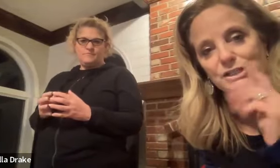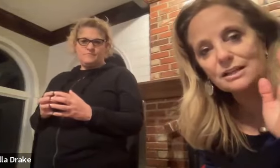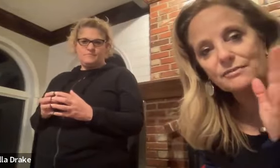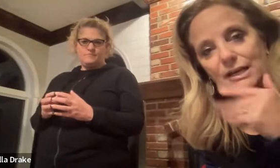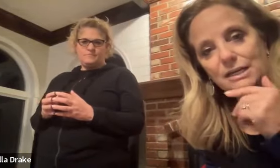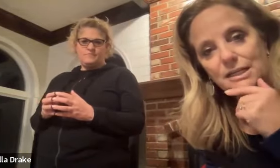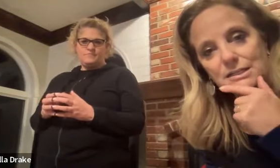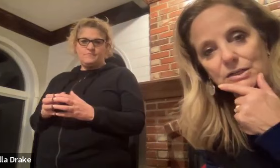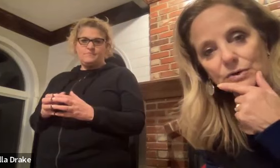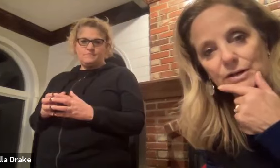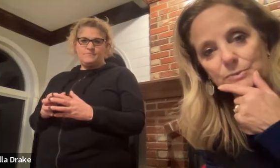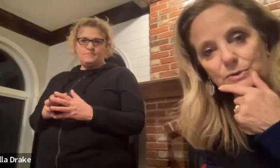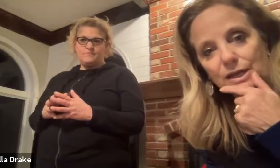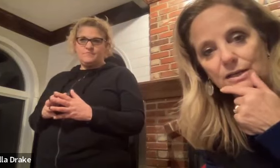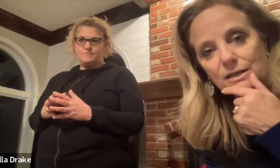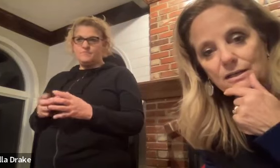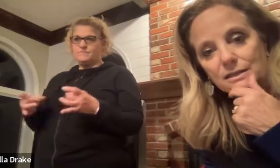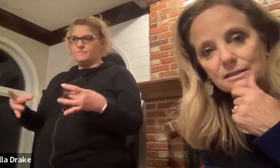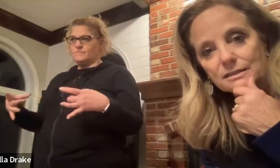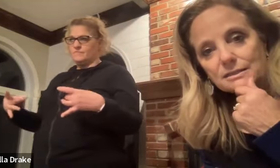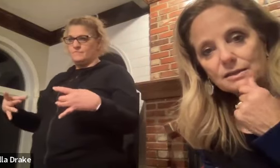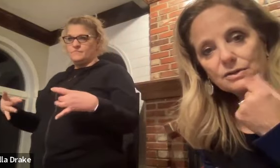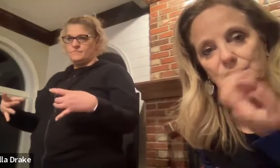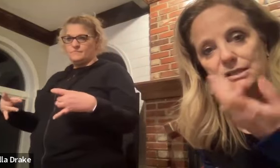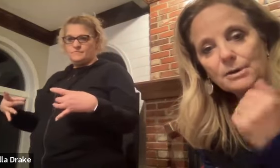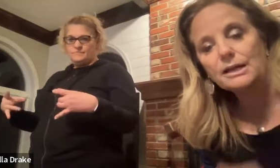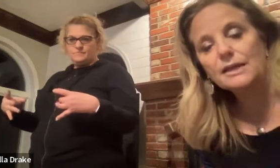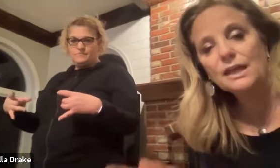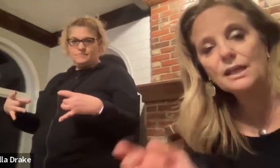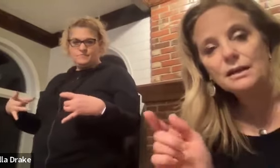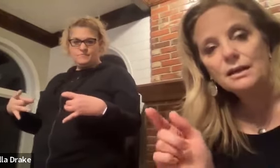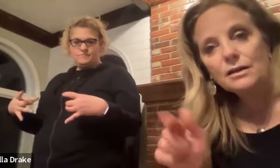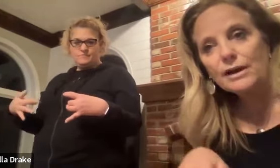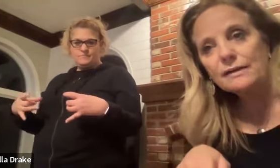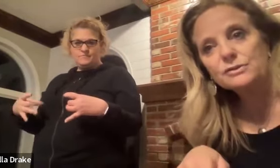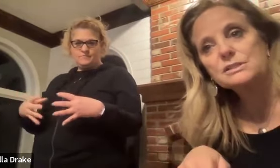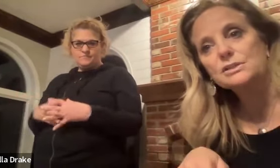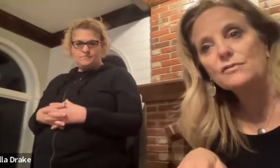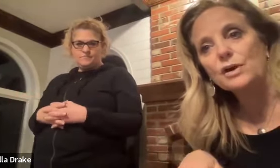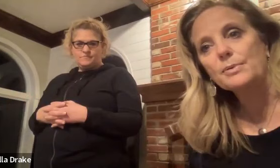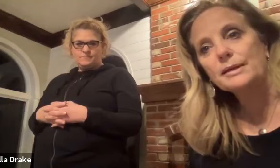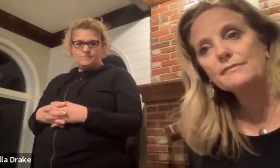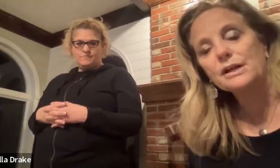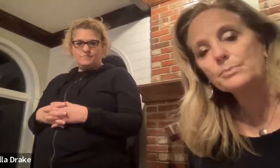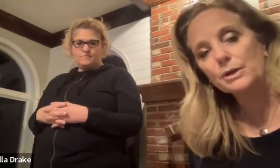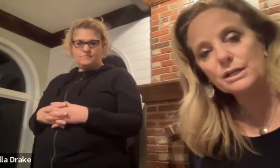and then if i need to continue i'll keep doing that so you can just come on and then right after this is over i'll probably have it uploaded